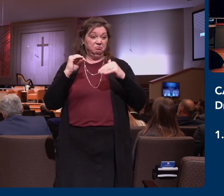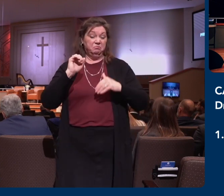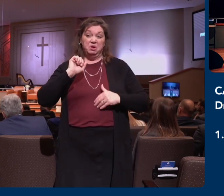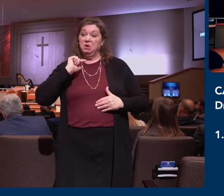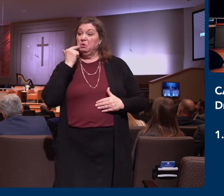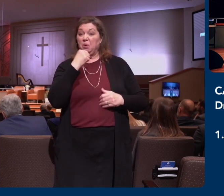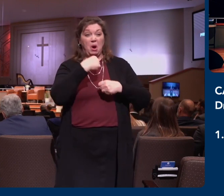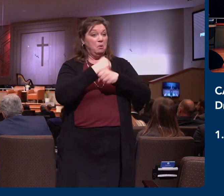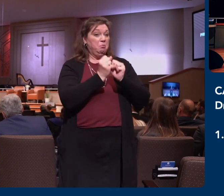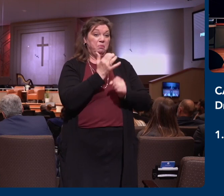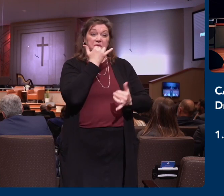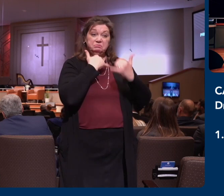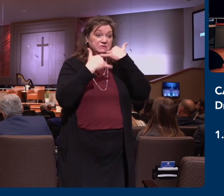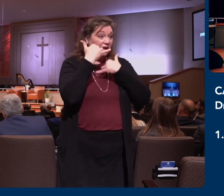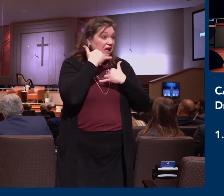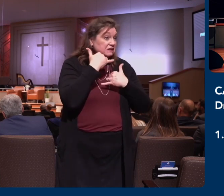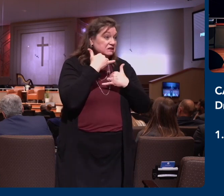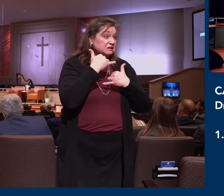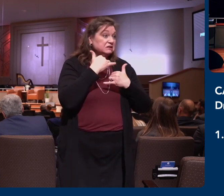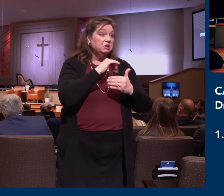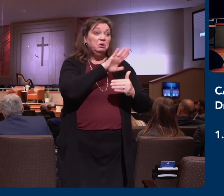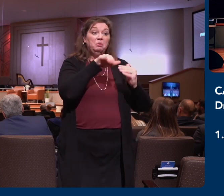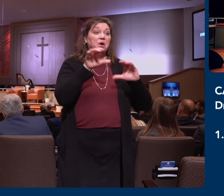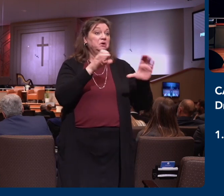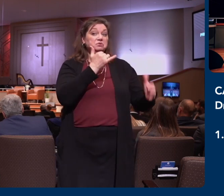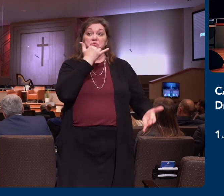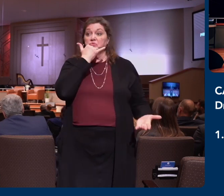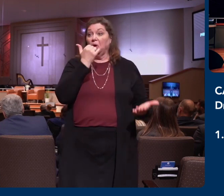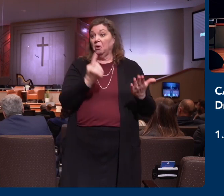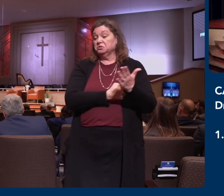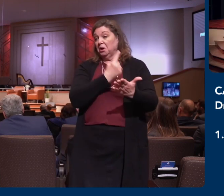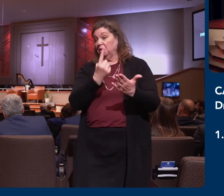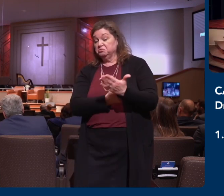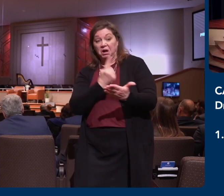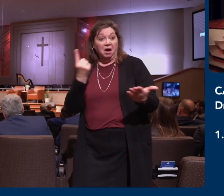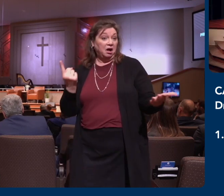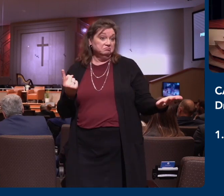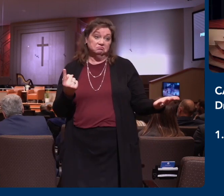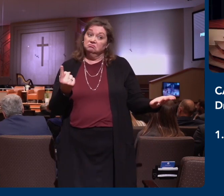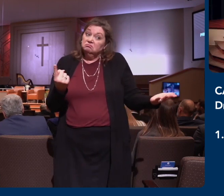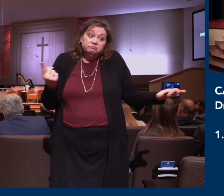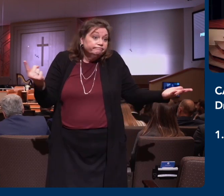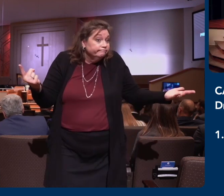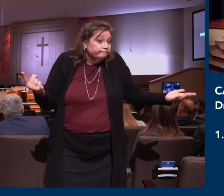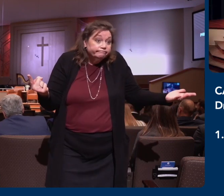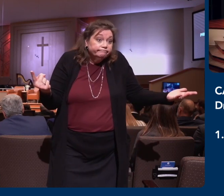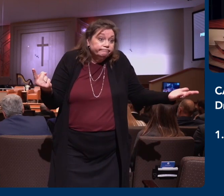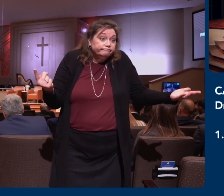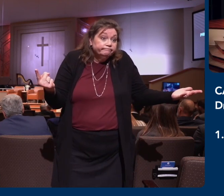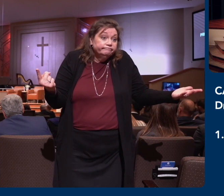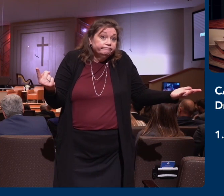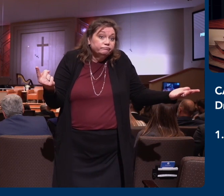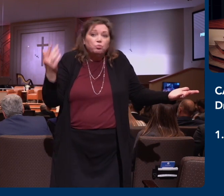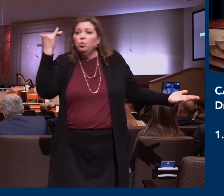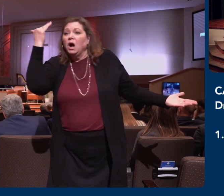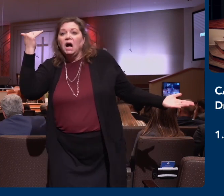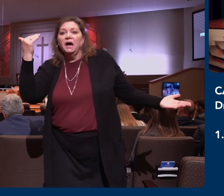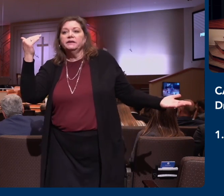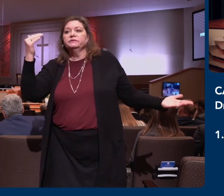say, but yet how difficult it is for us to truly understand that. When we say, oh yeah, I know I'm a sinner. Can I ask you, when's the last time you confessed your